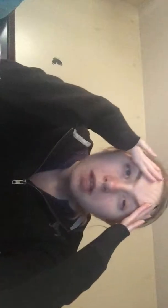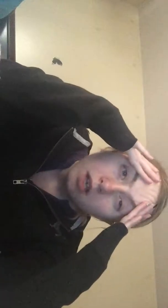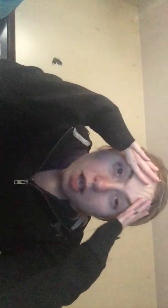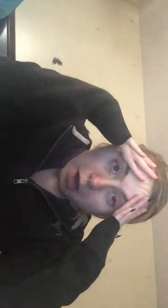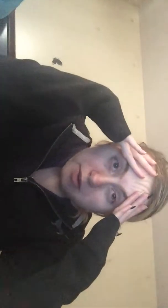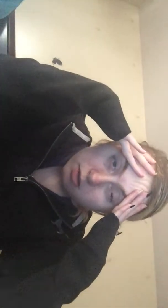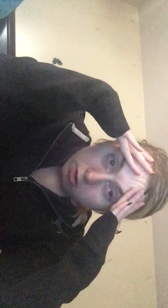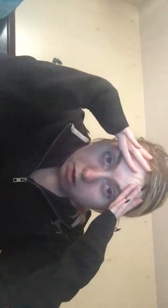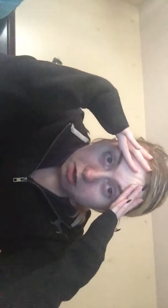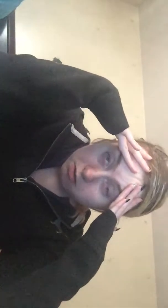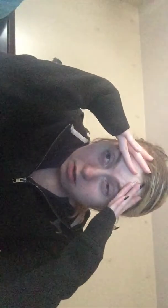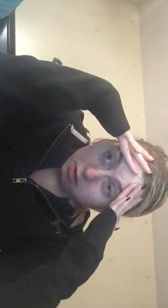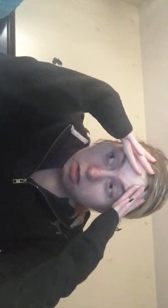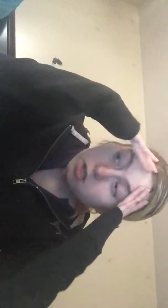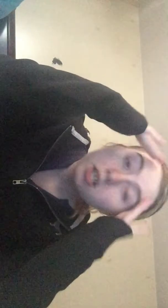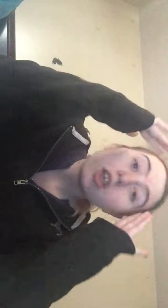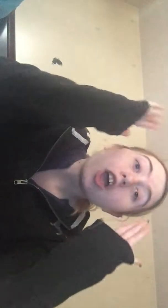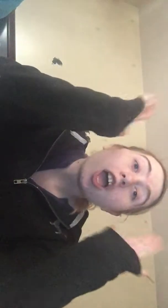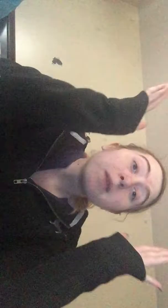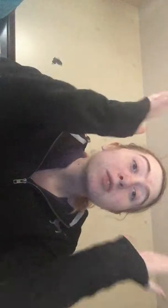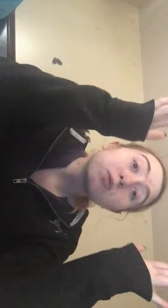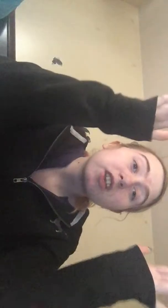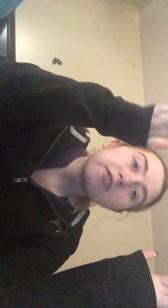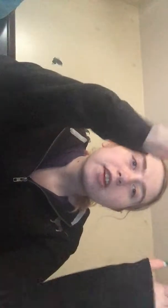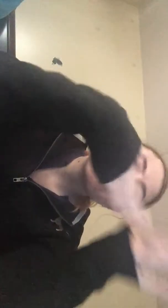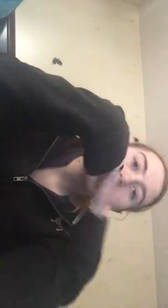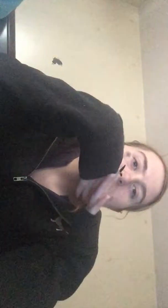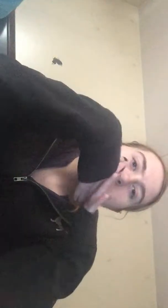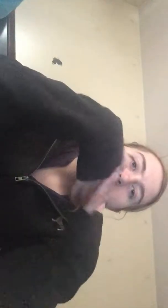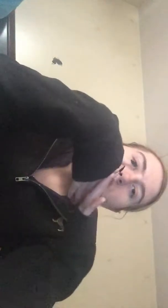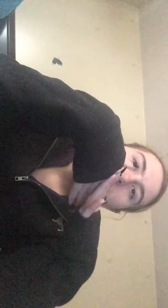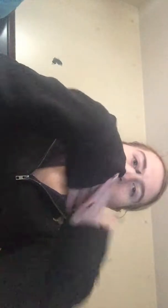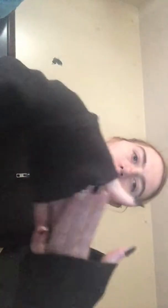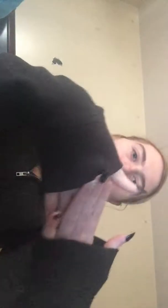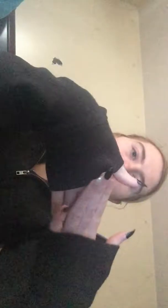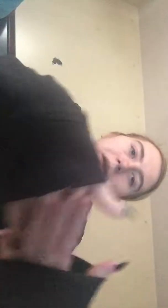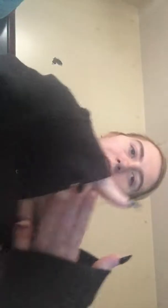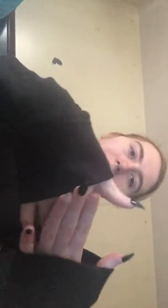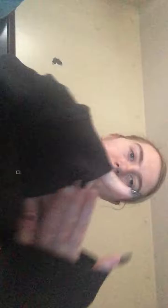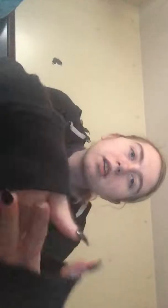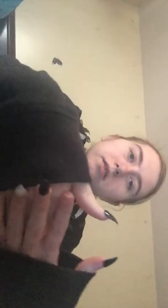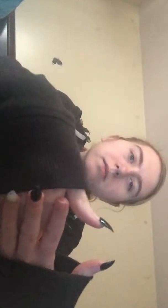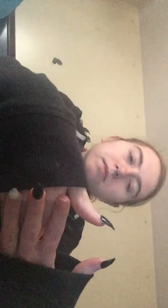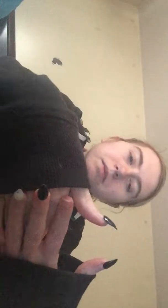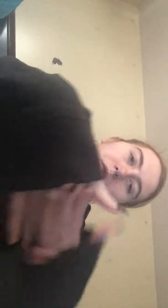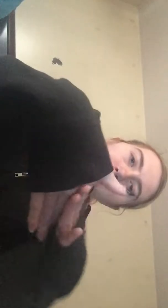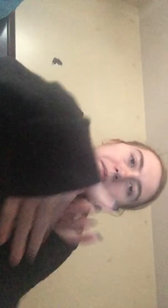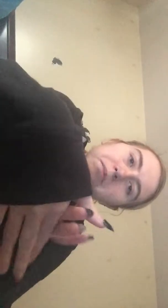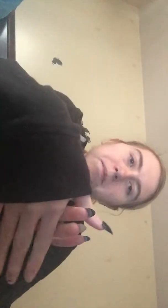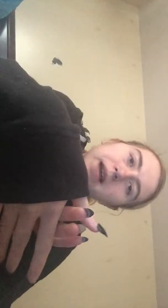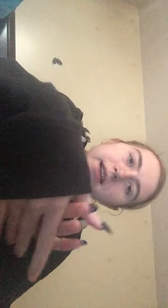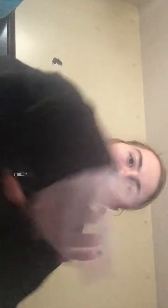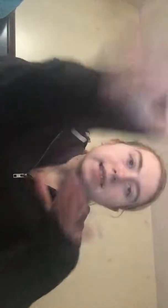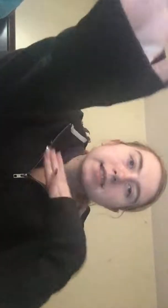I went to her house I'm so terrified of this doll that my cousin well my cousin